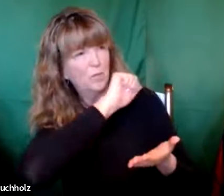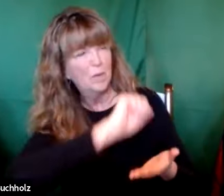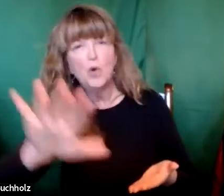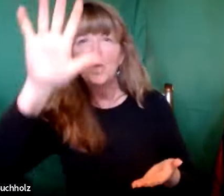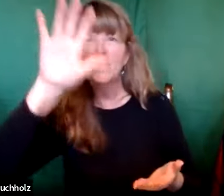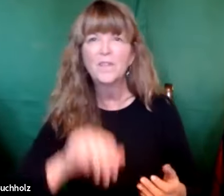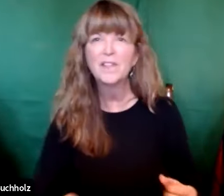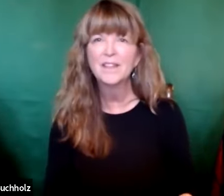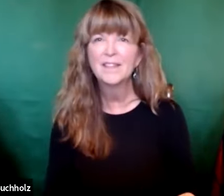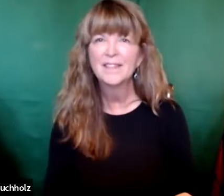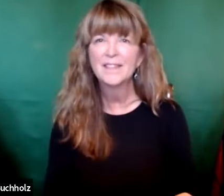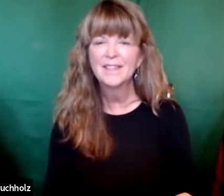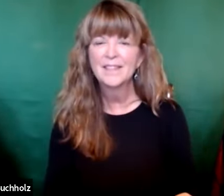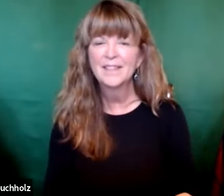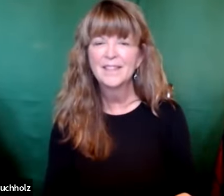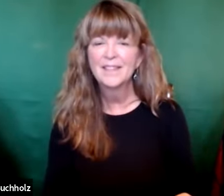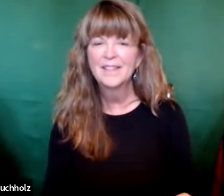And God has removed my disgrace.